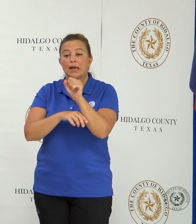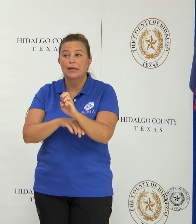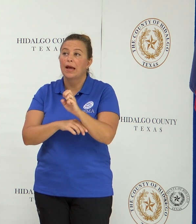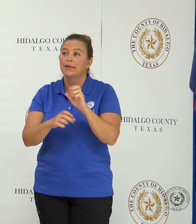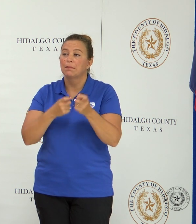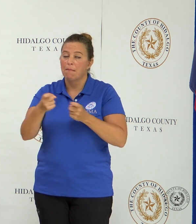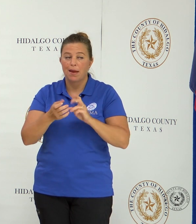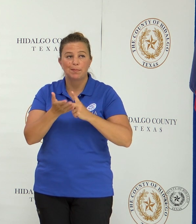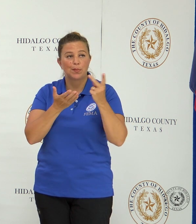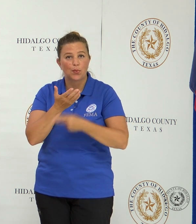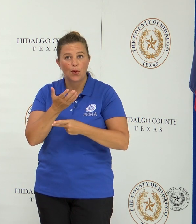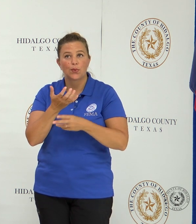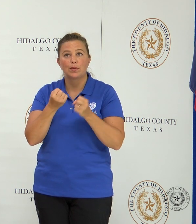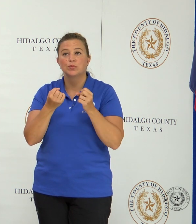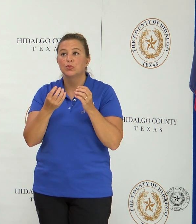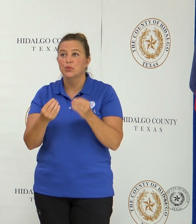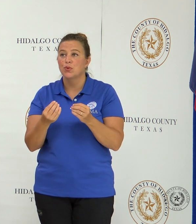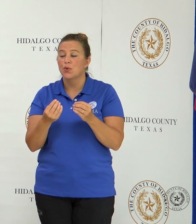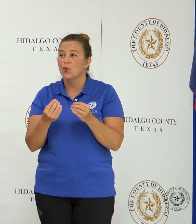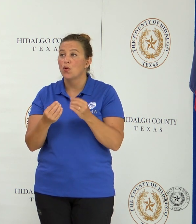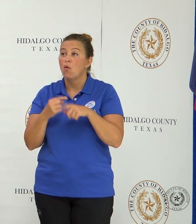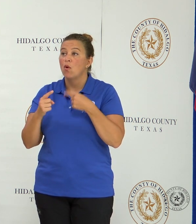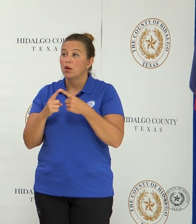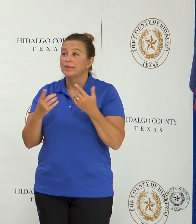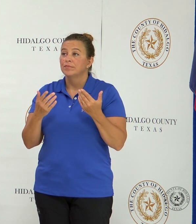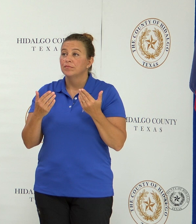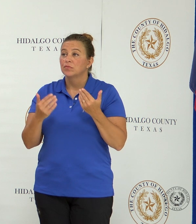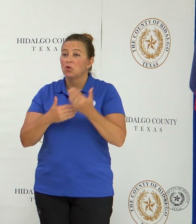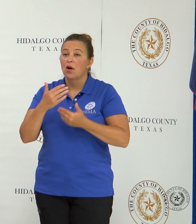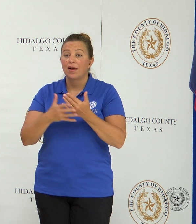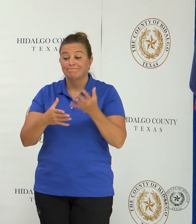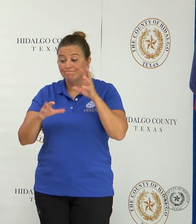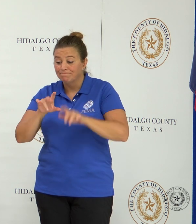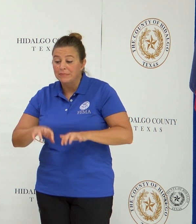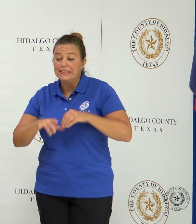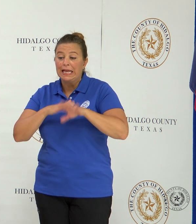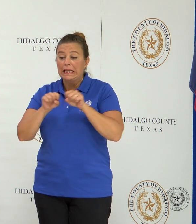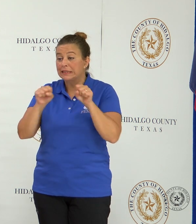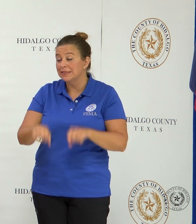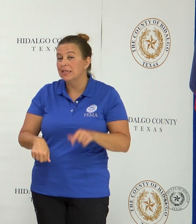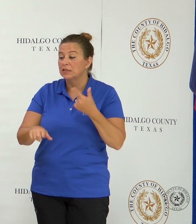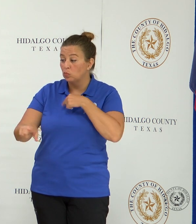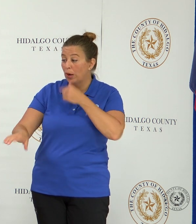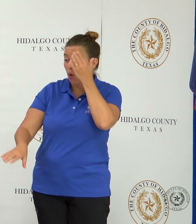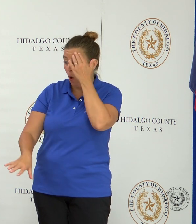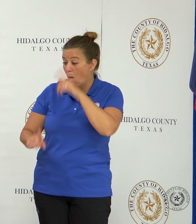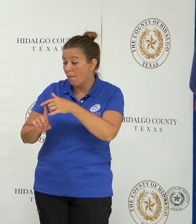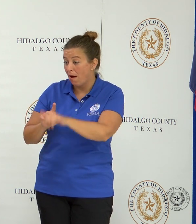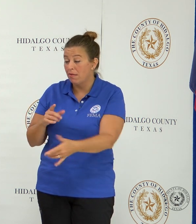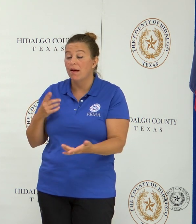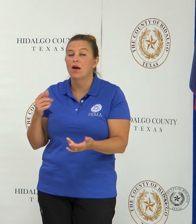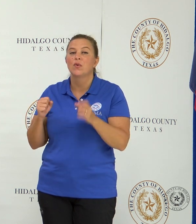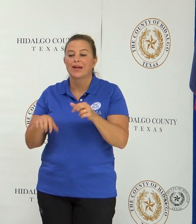programs. So, you know, once we go ahead and get them in our system, and we know about them, then we